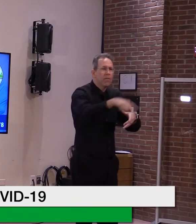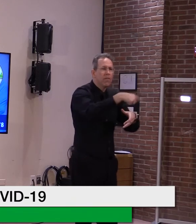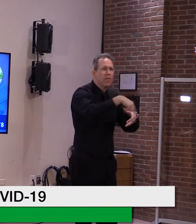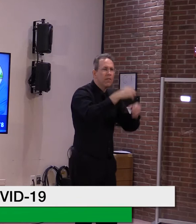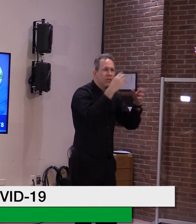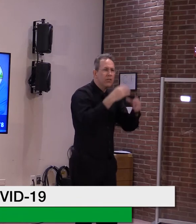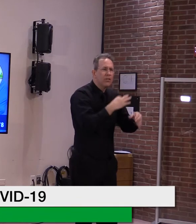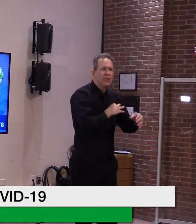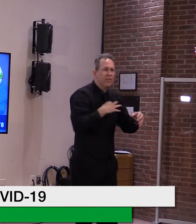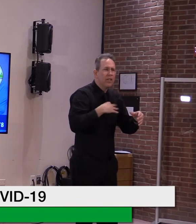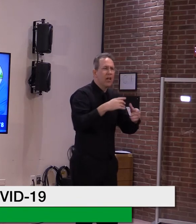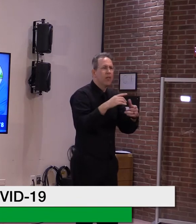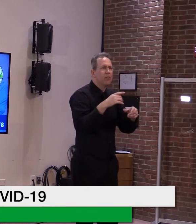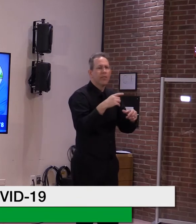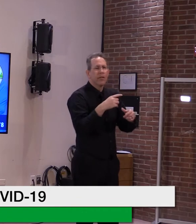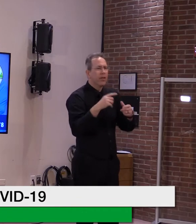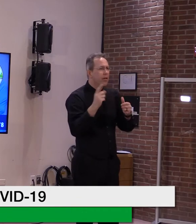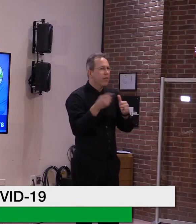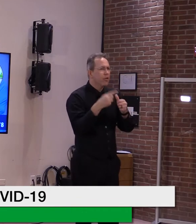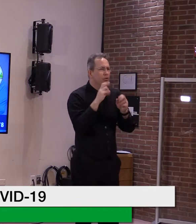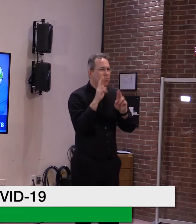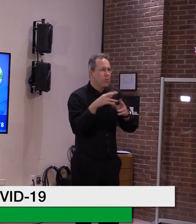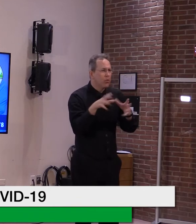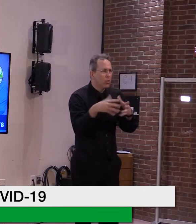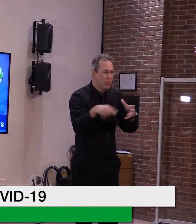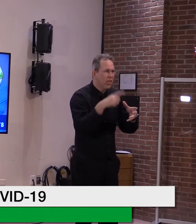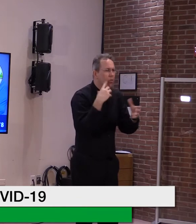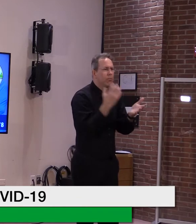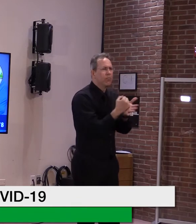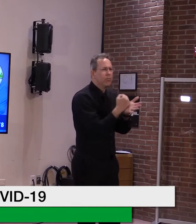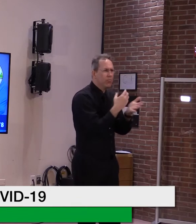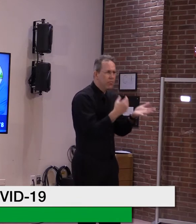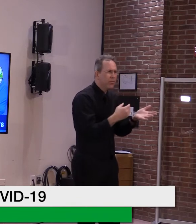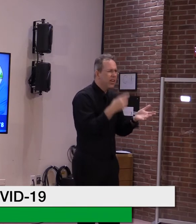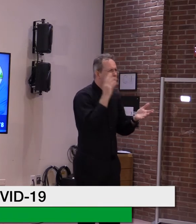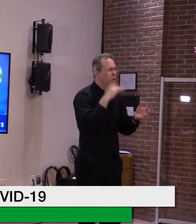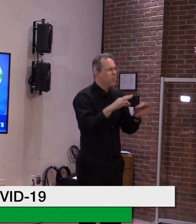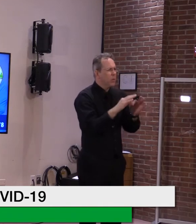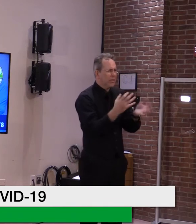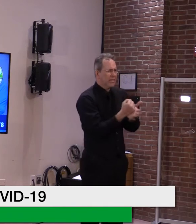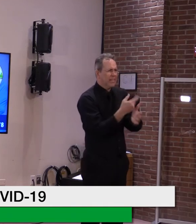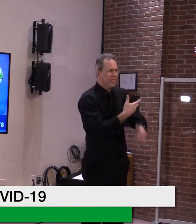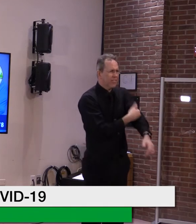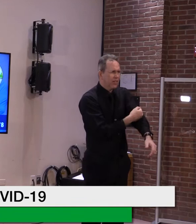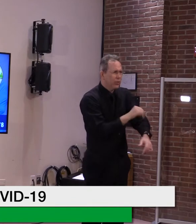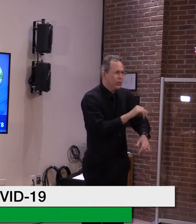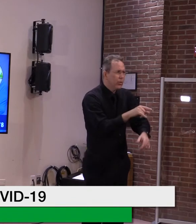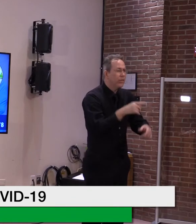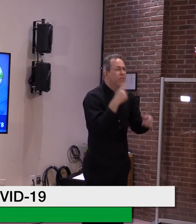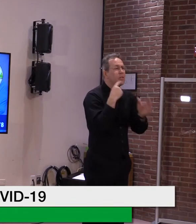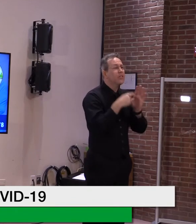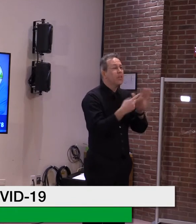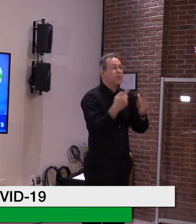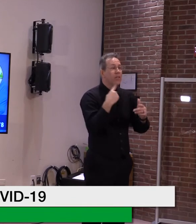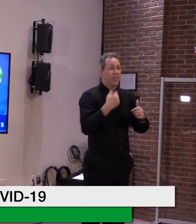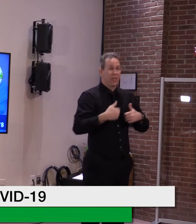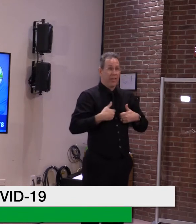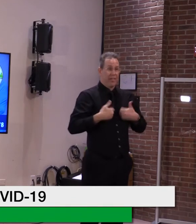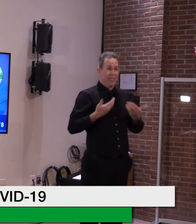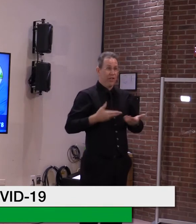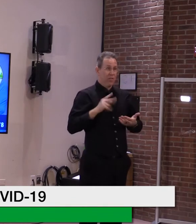Vermont and they will do the same, uh, for Vermont residents that work in New Hampshire as a result, um,